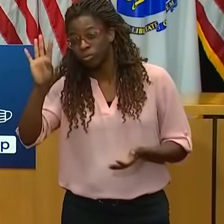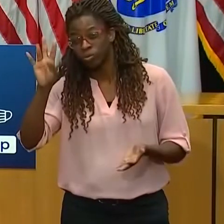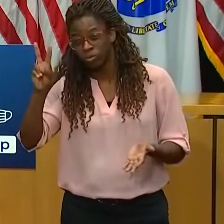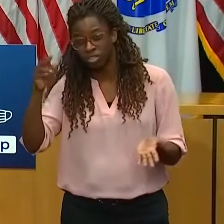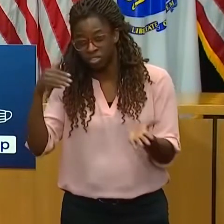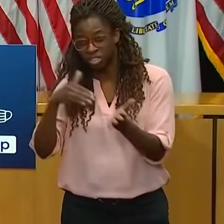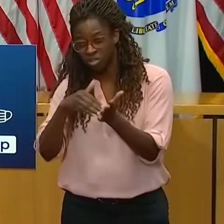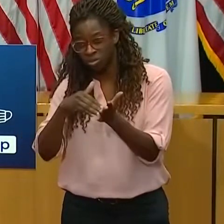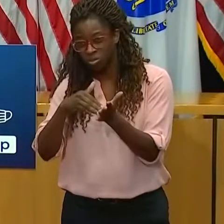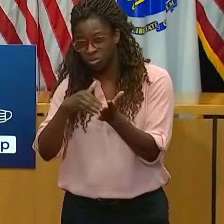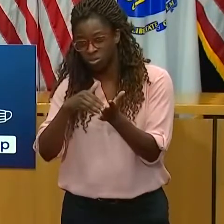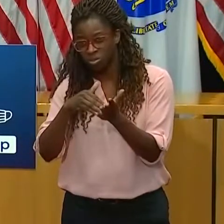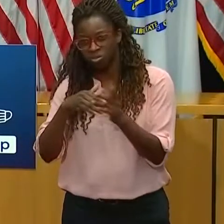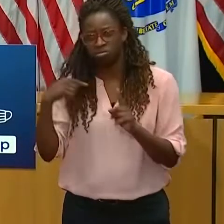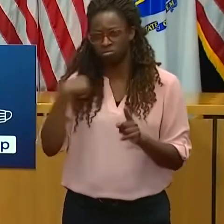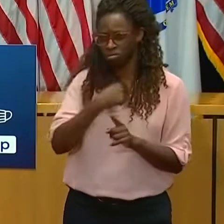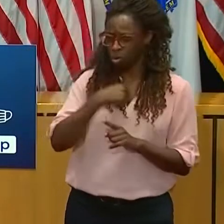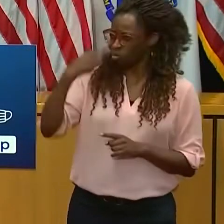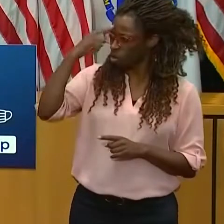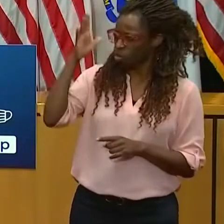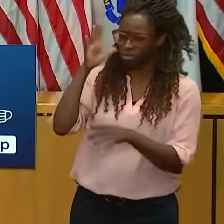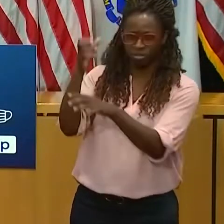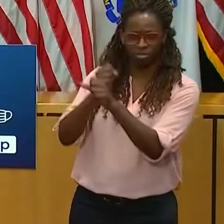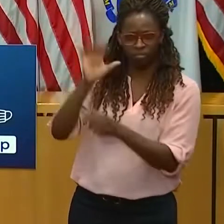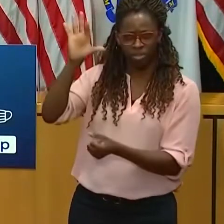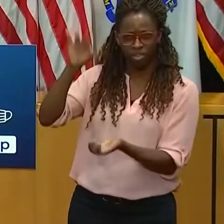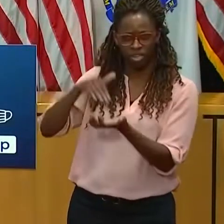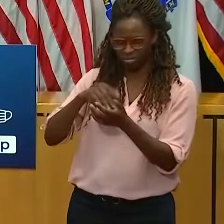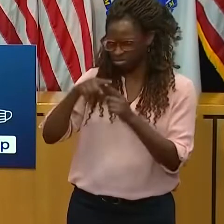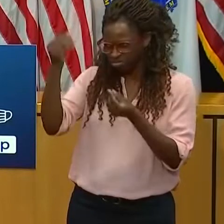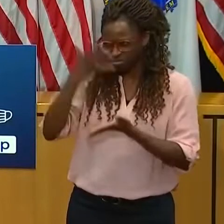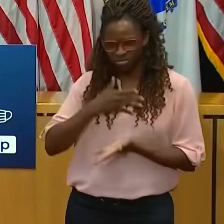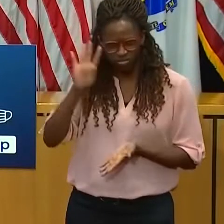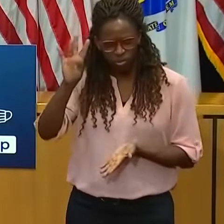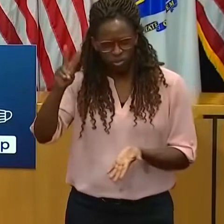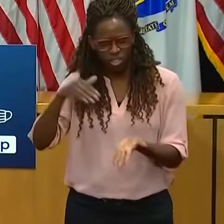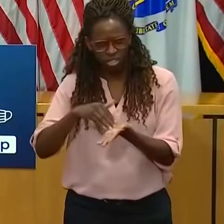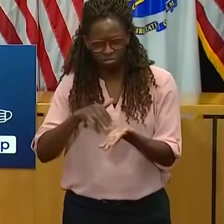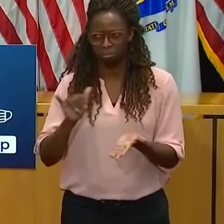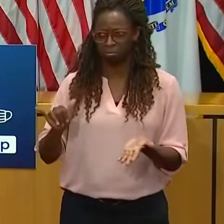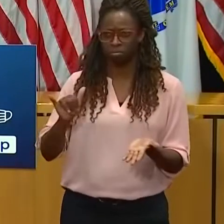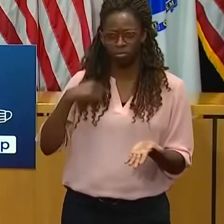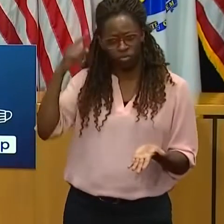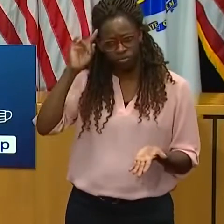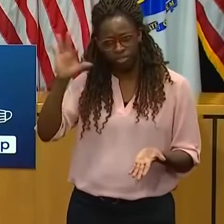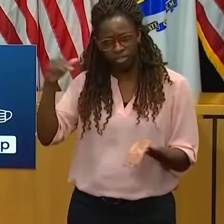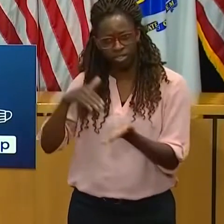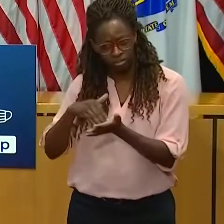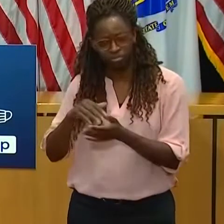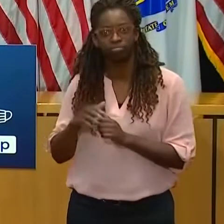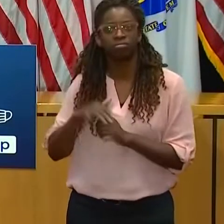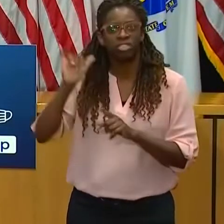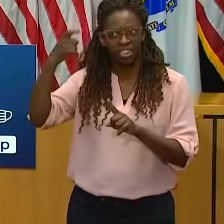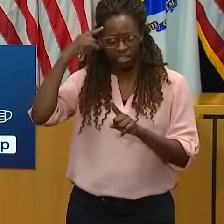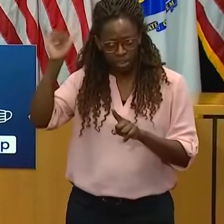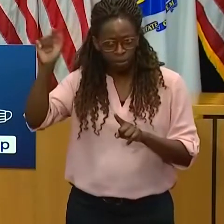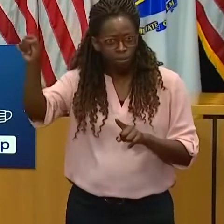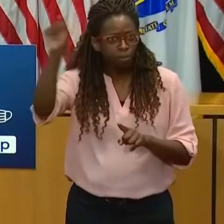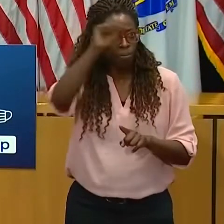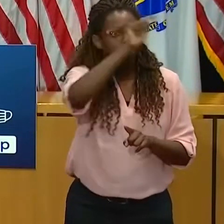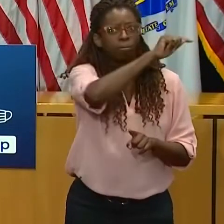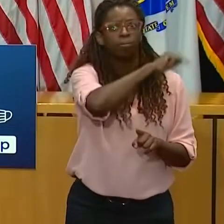59,000 doses that we anticipated. Many other states have received similar notifications from the feds